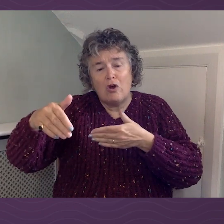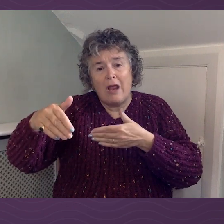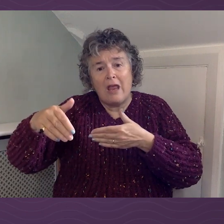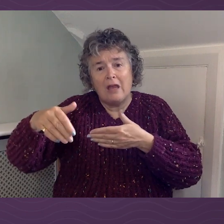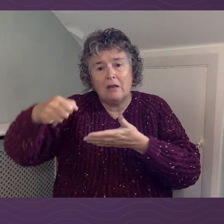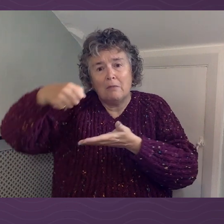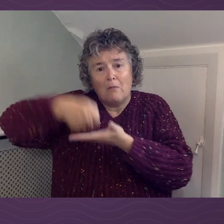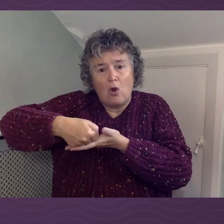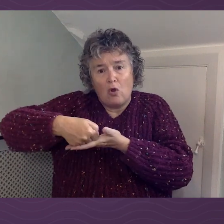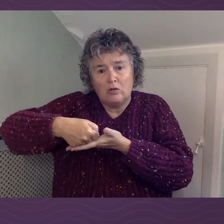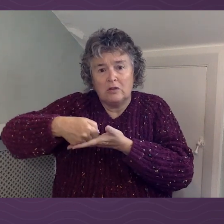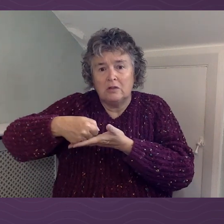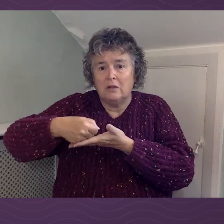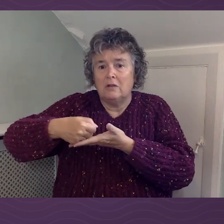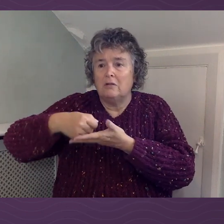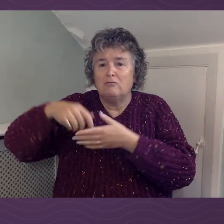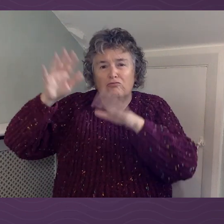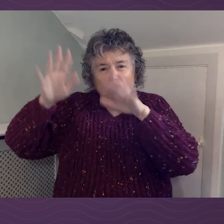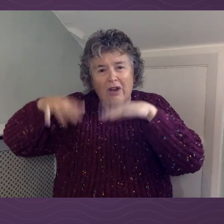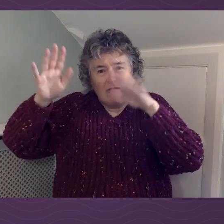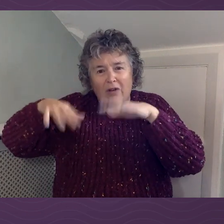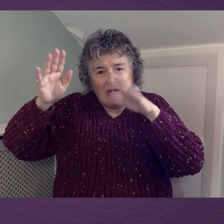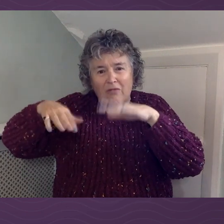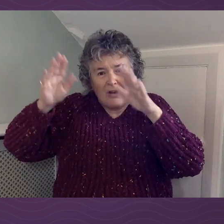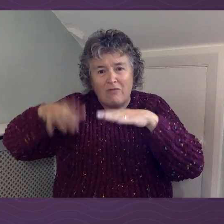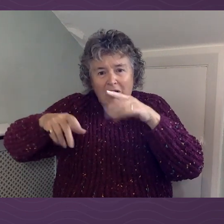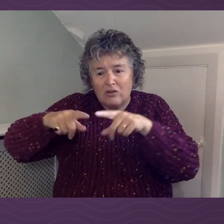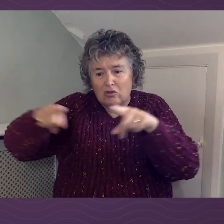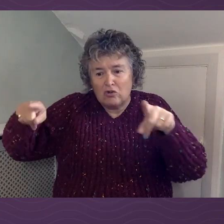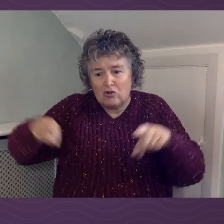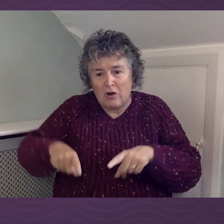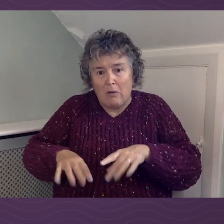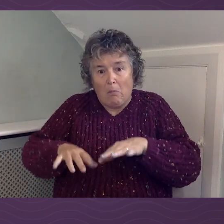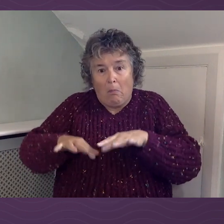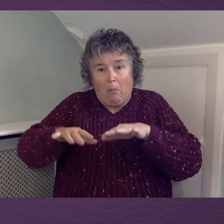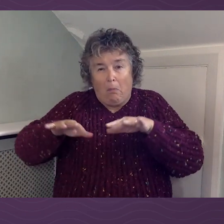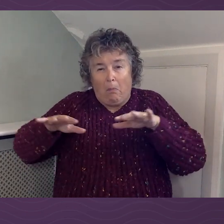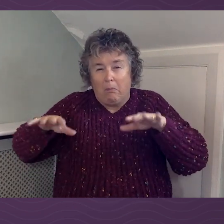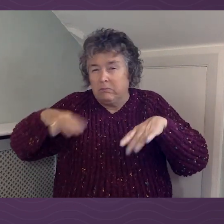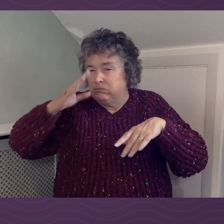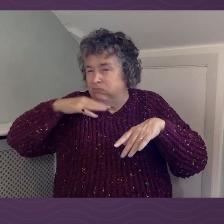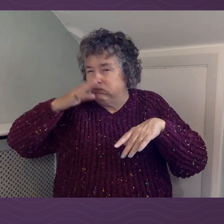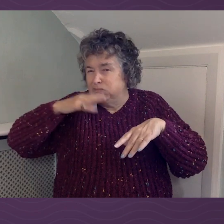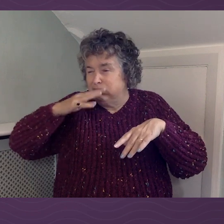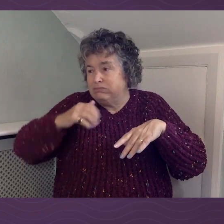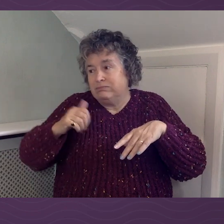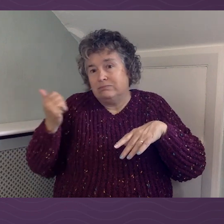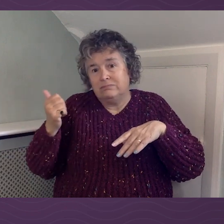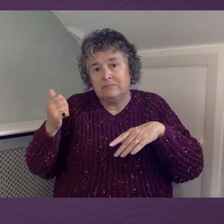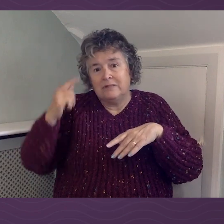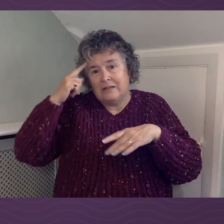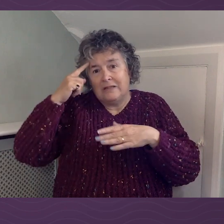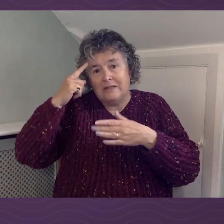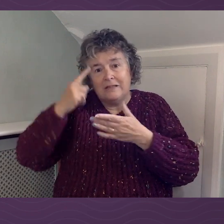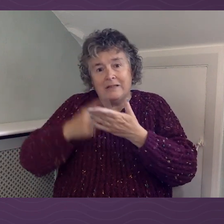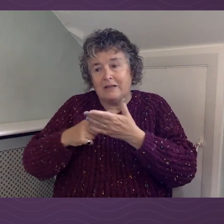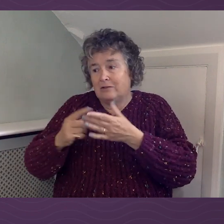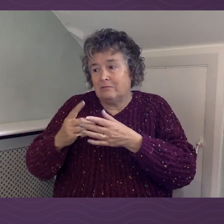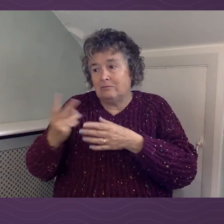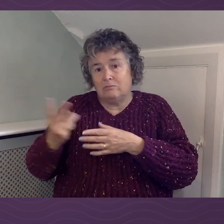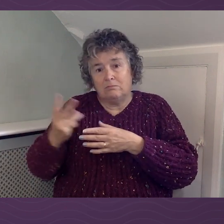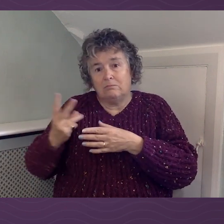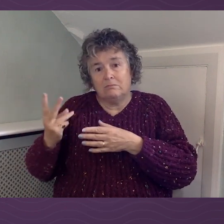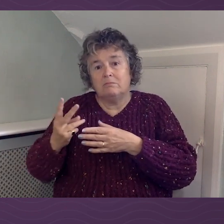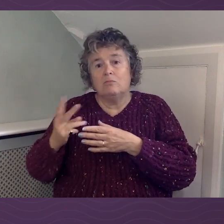overflowing into the alleyway, and it was disgusting and horrible, and him and one of his neighbours decided they needed to sort it out. So they